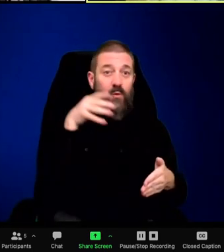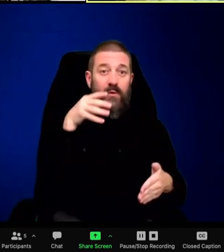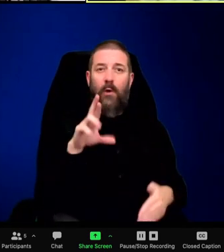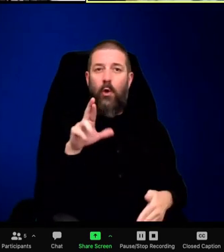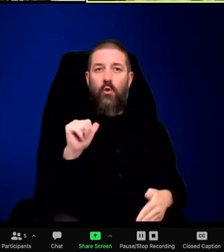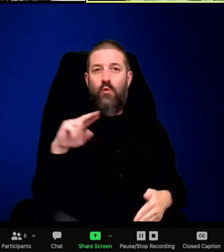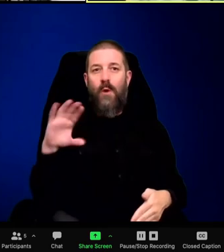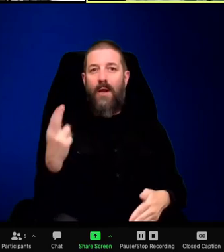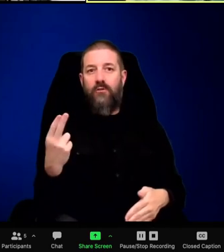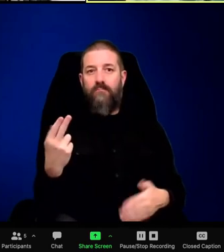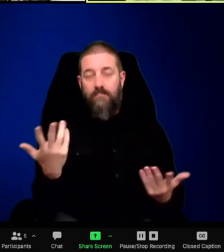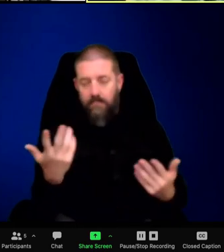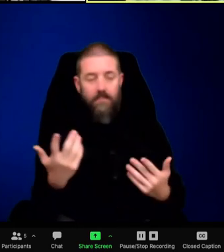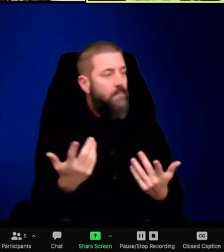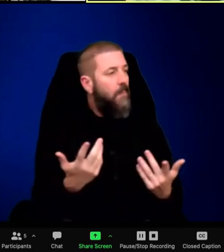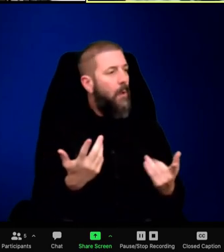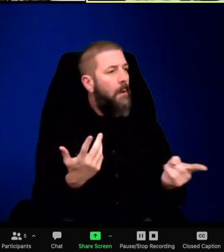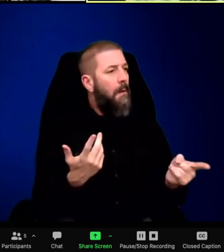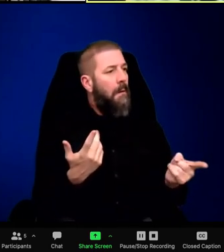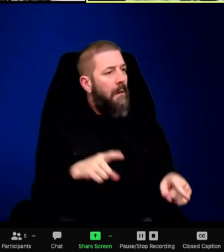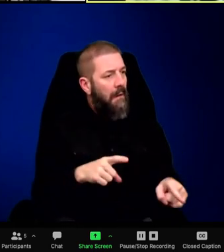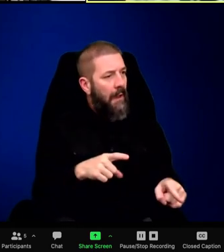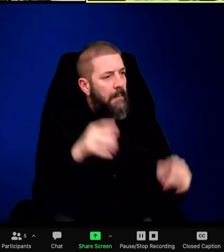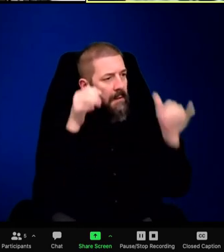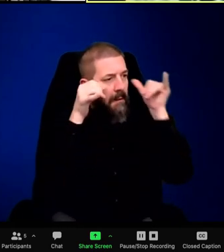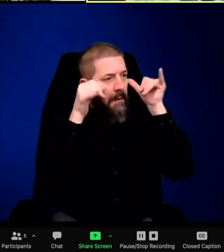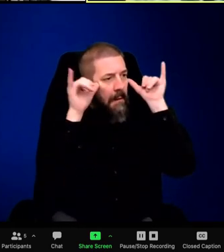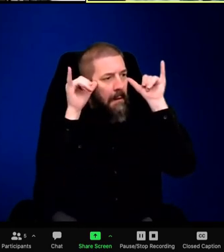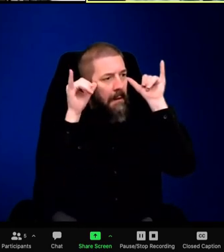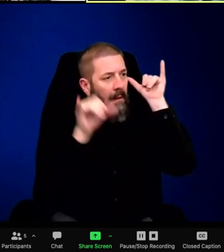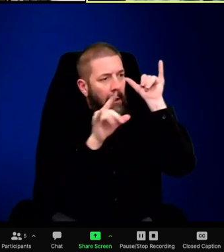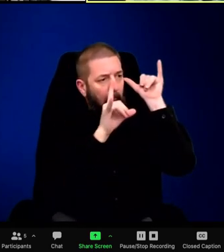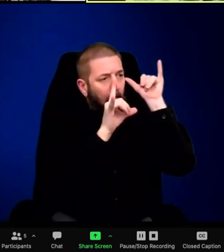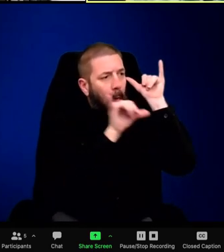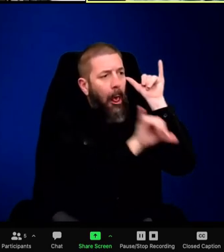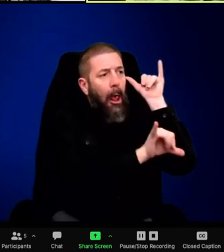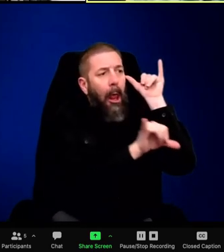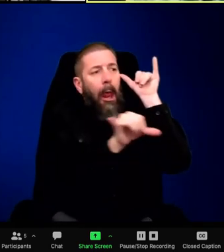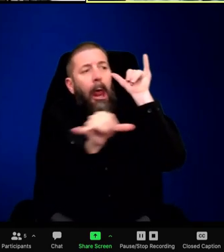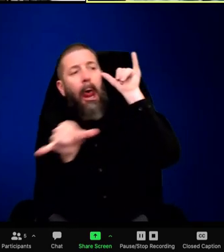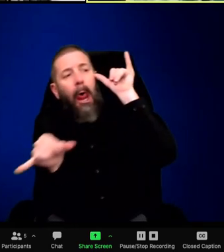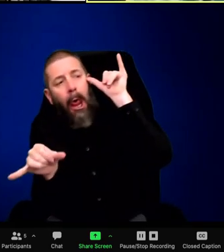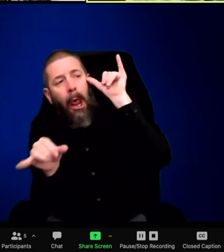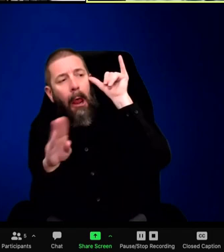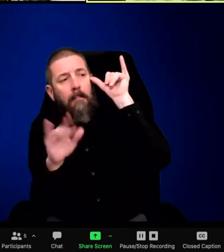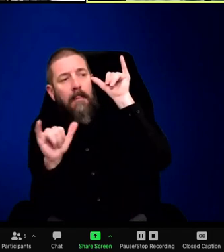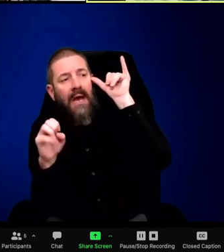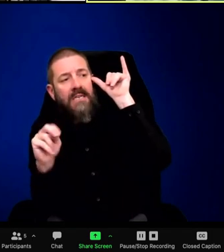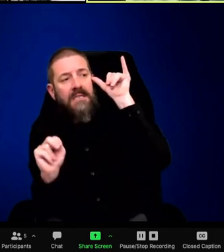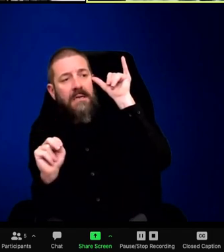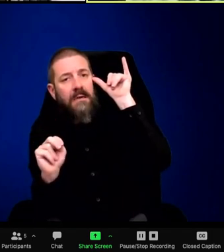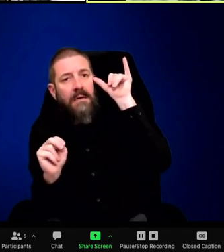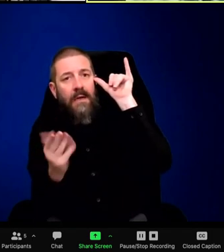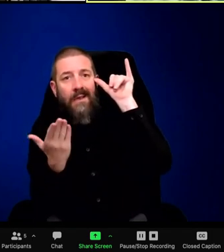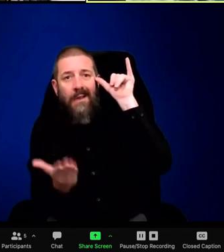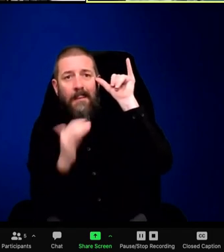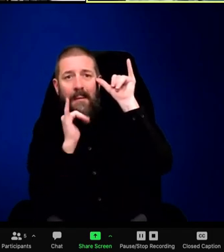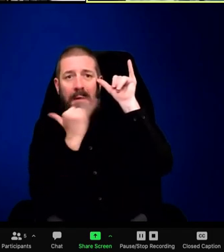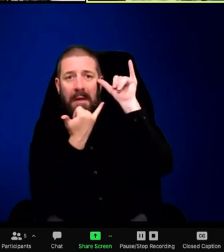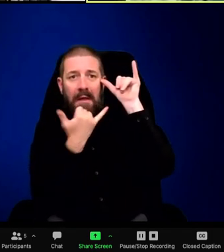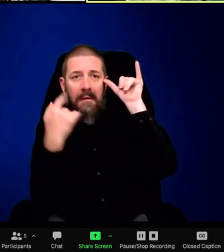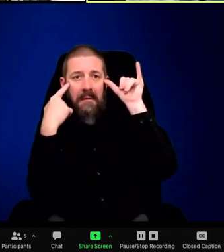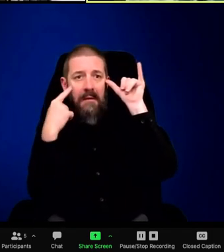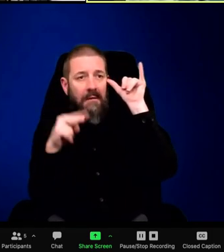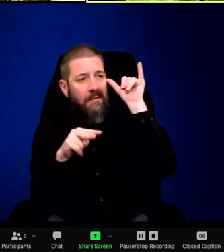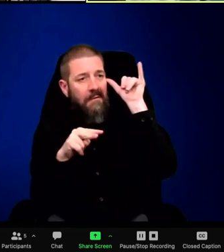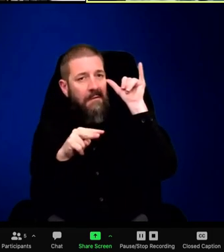older wolves bypass them because they're so big and strong. But they seem to really perk up and really try when they see elk. So that seems to be